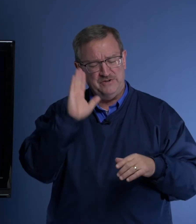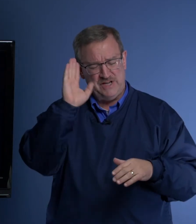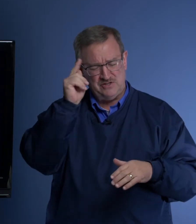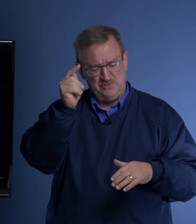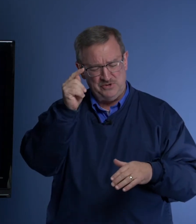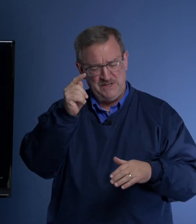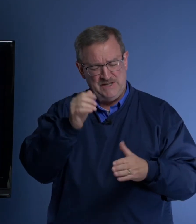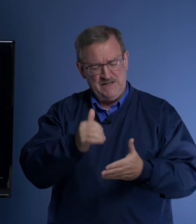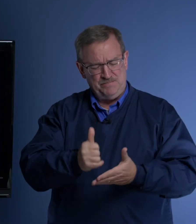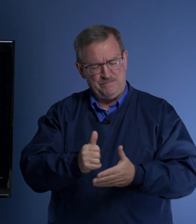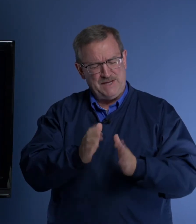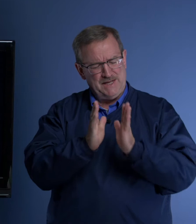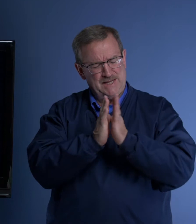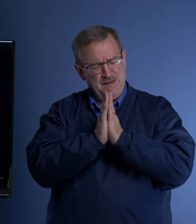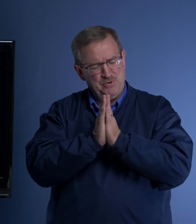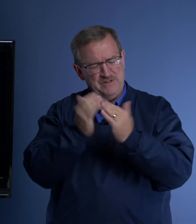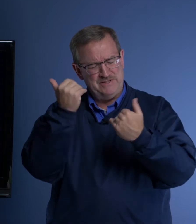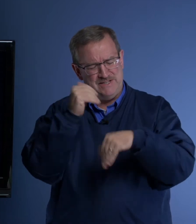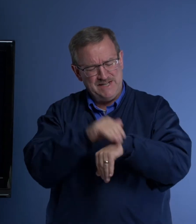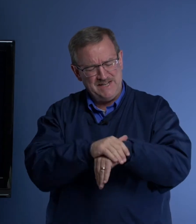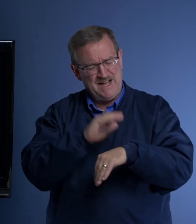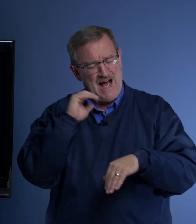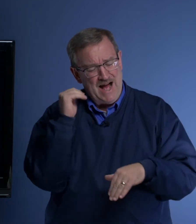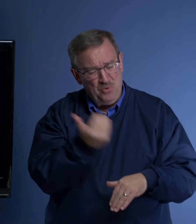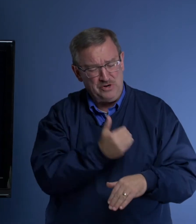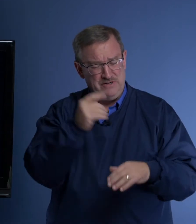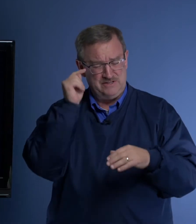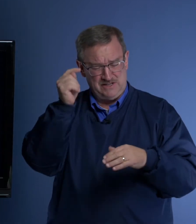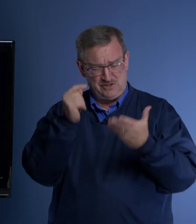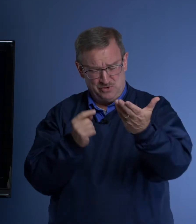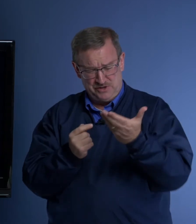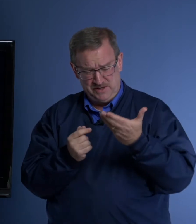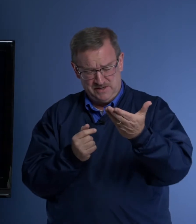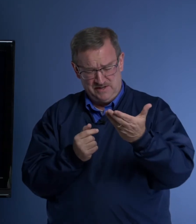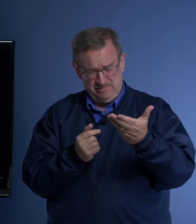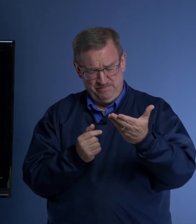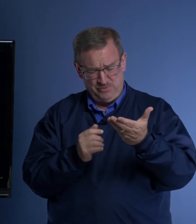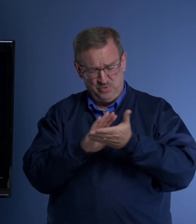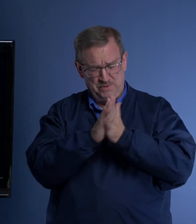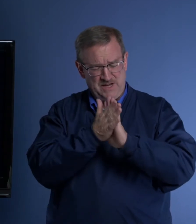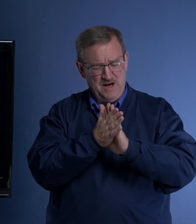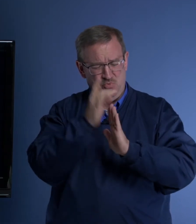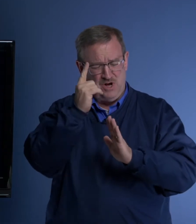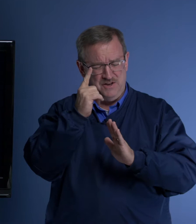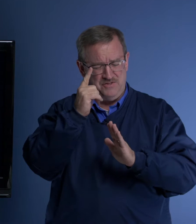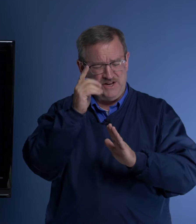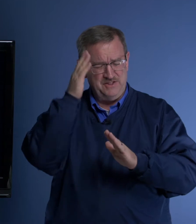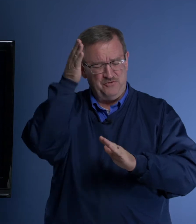testimony. And I pray that tonight, our testimony will become one that in the